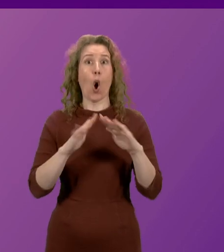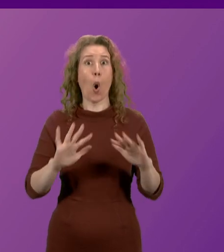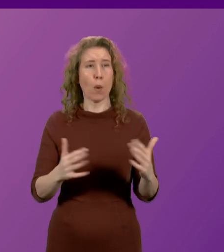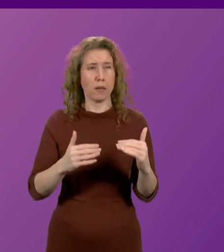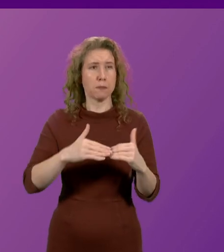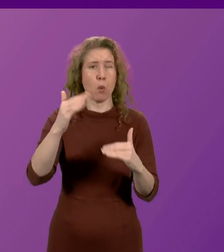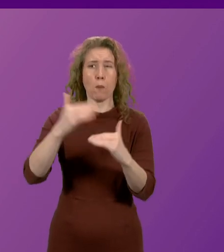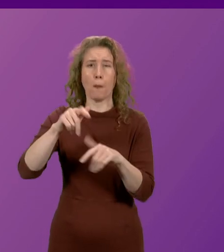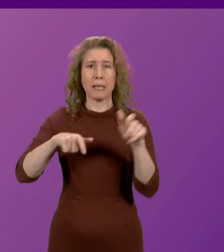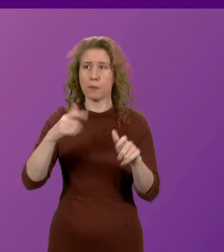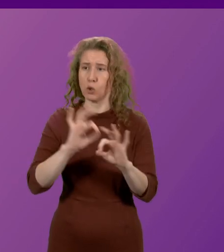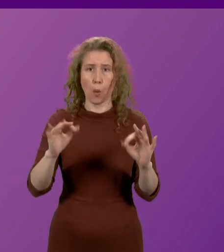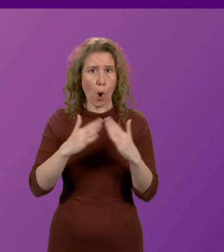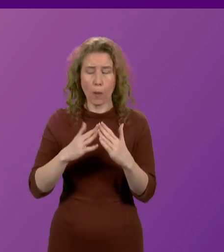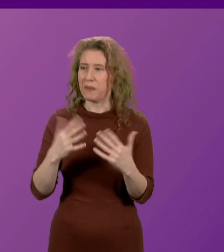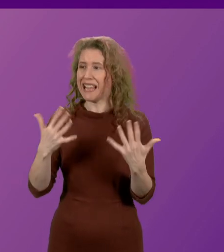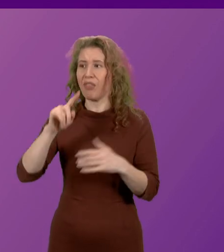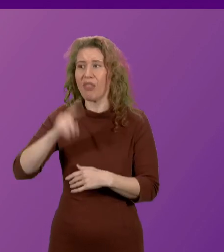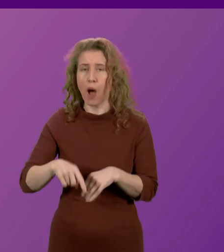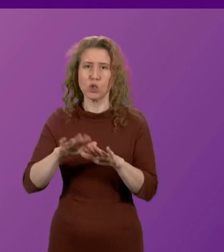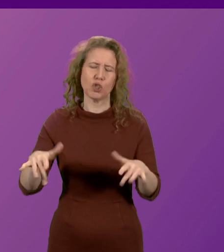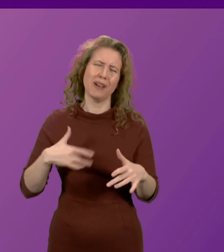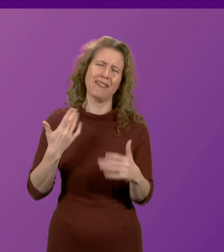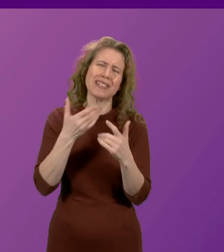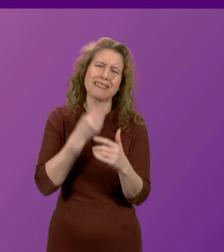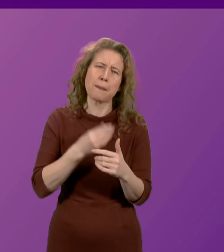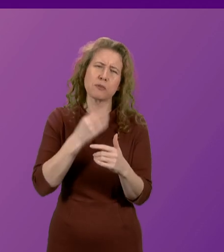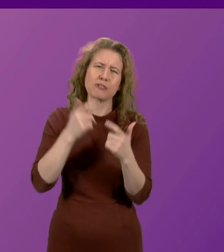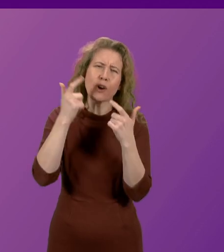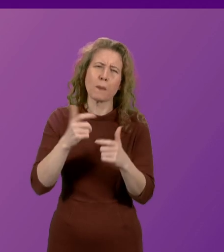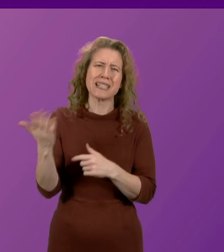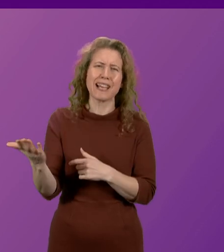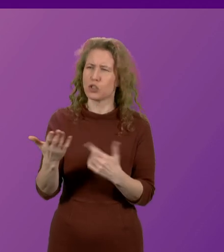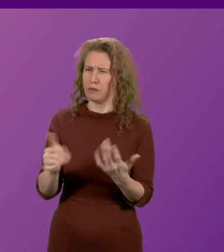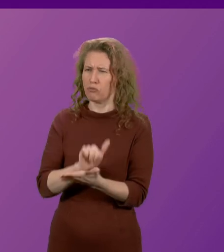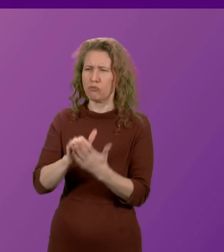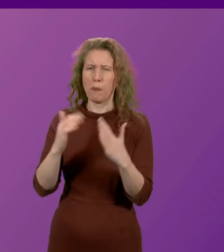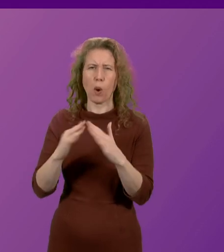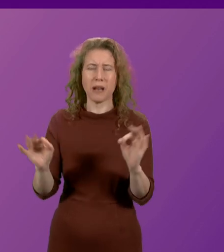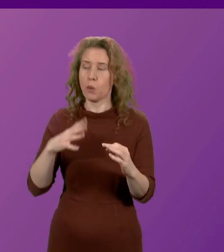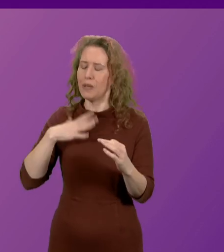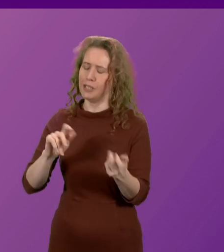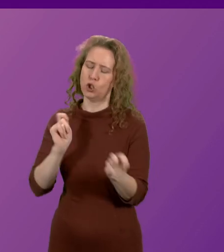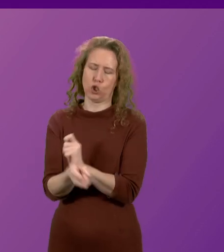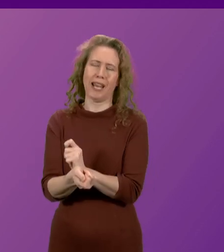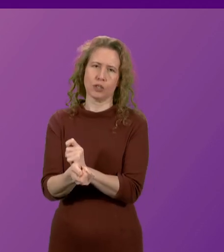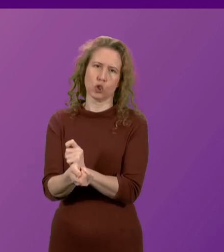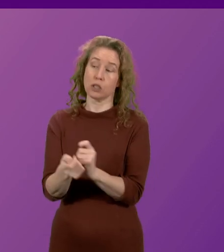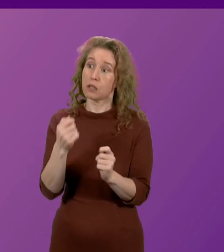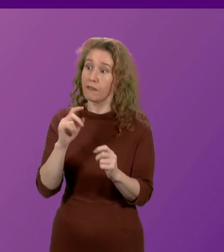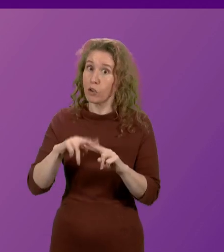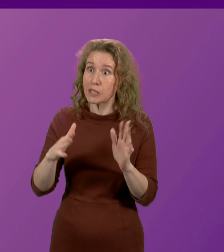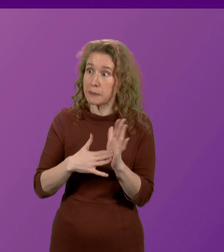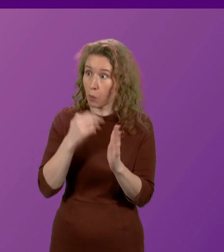10,000 children living in temporary accommodation, we need a change of direction. Yeah. So will the First Minister